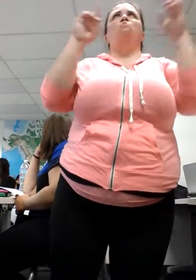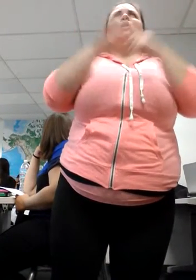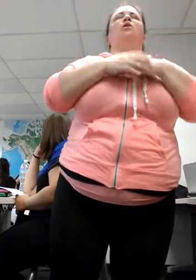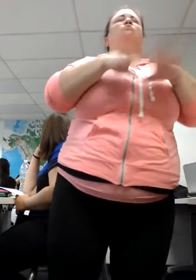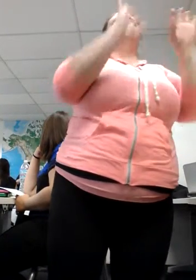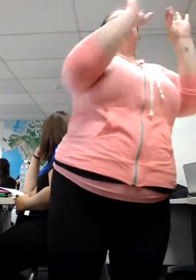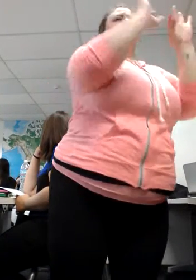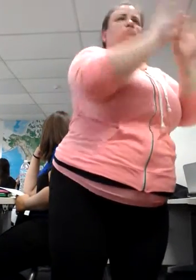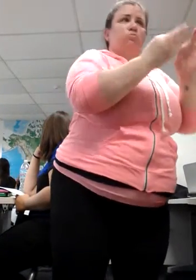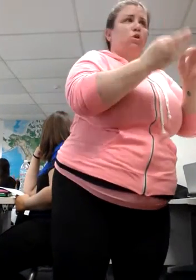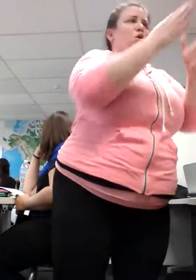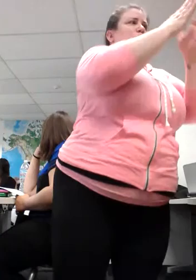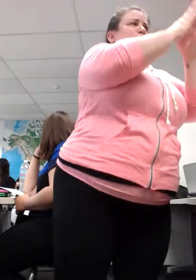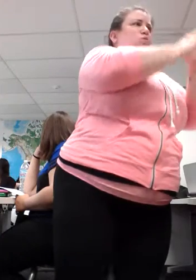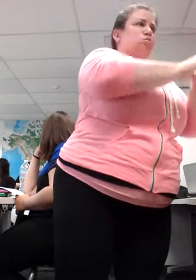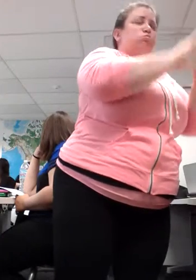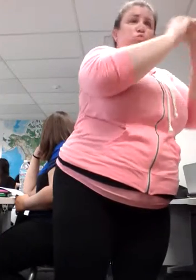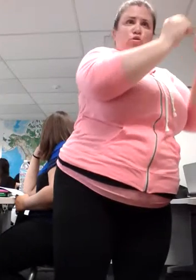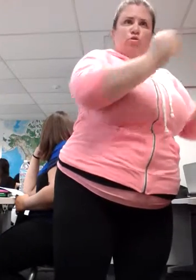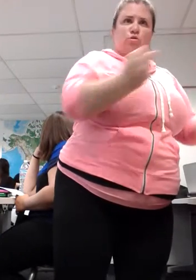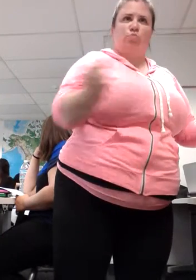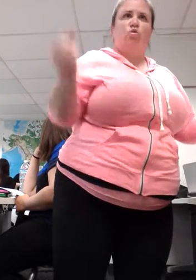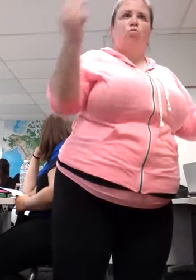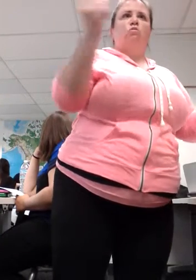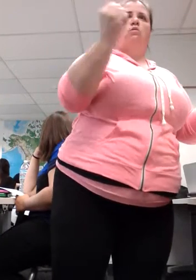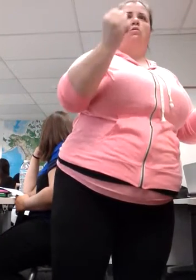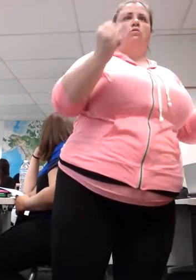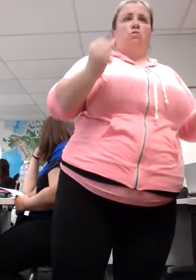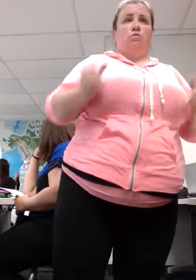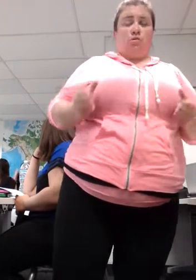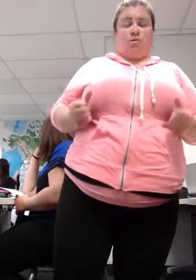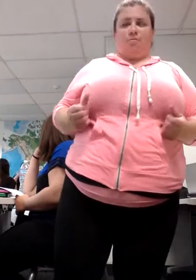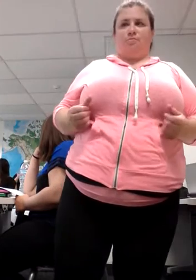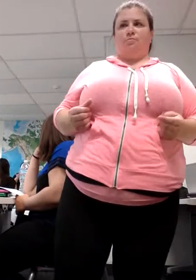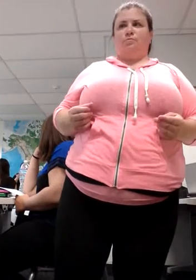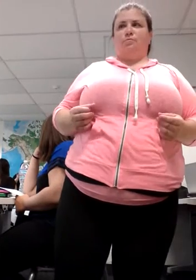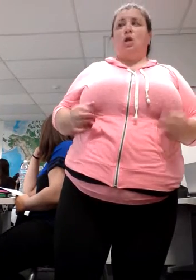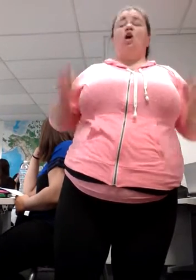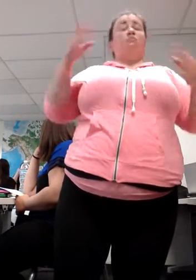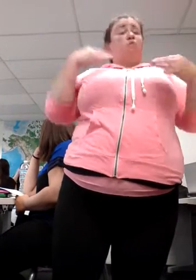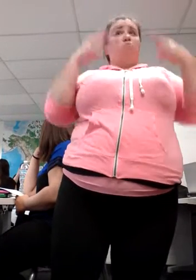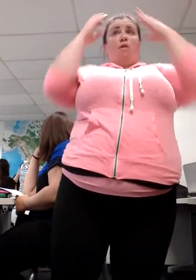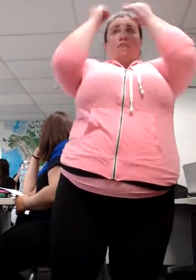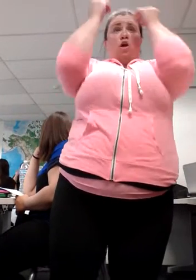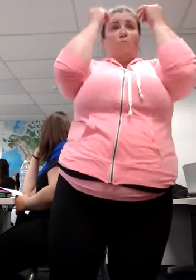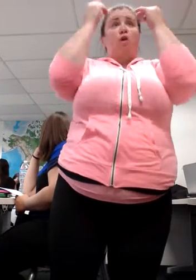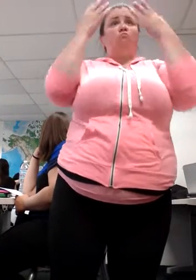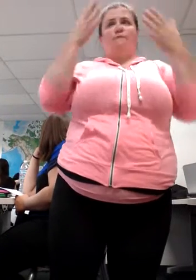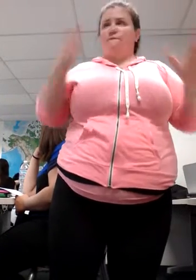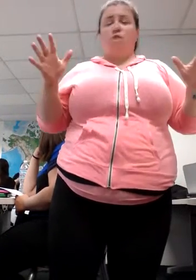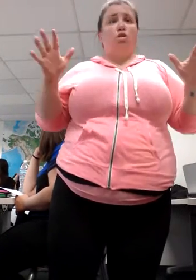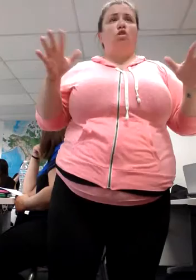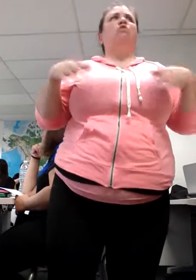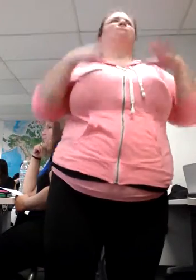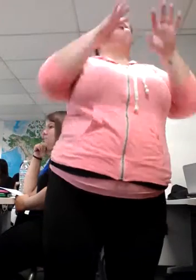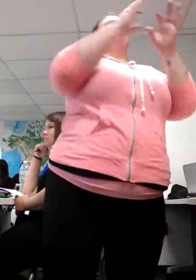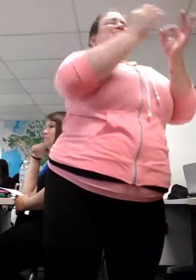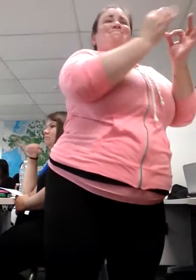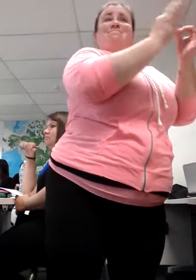smooth because I have it solidified already cognitively. Does that make sense? How many of you rush through